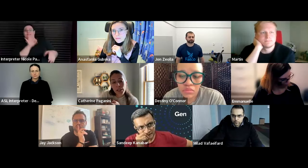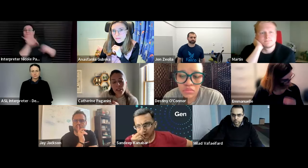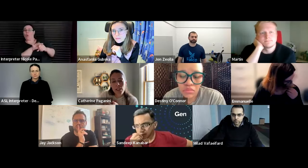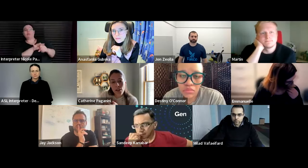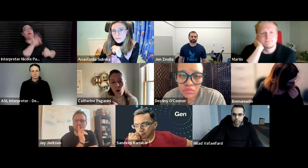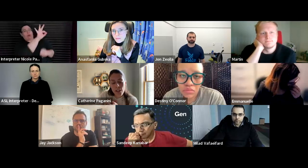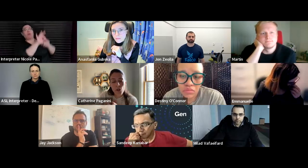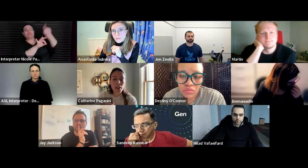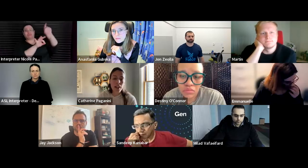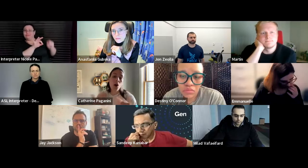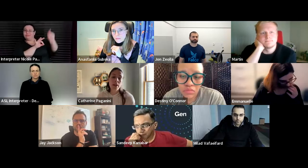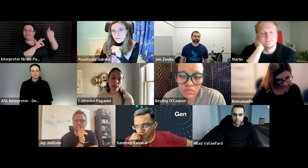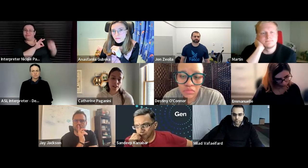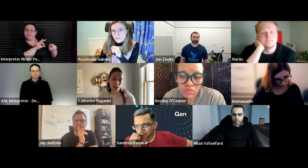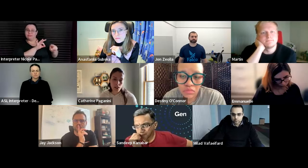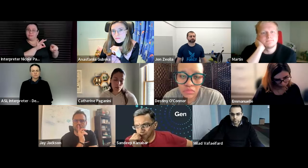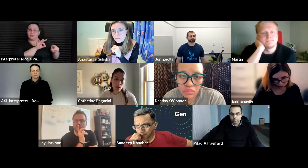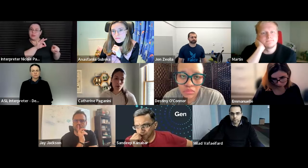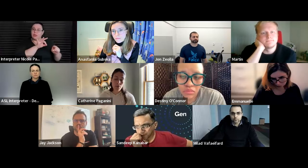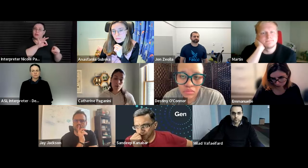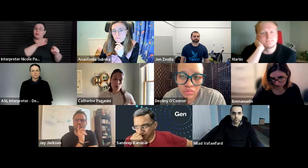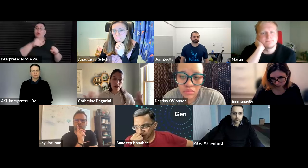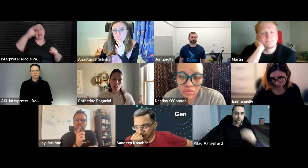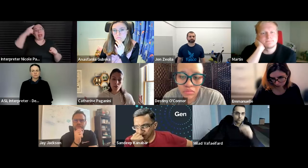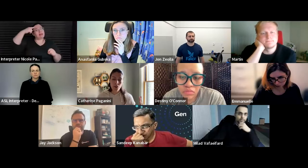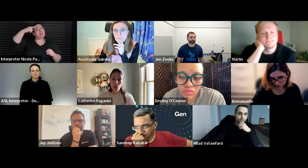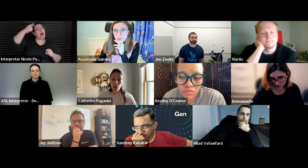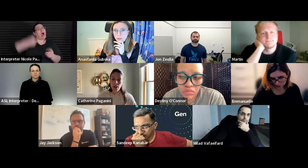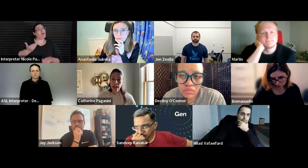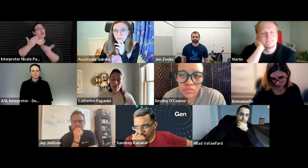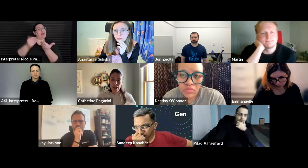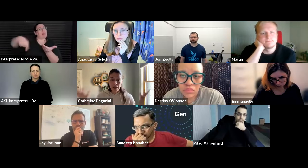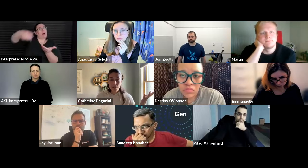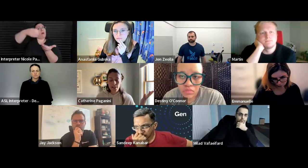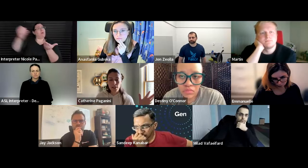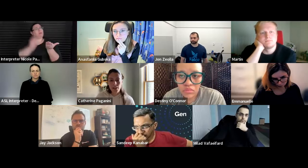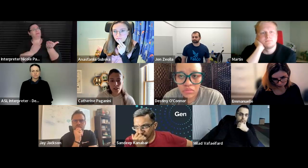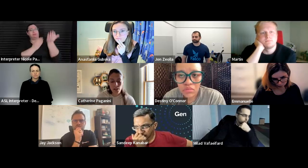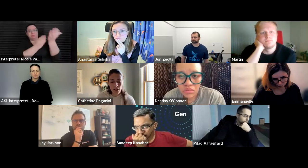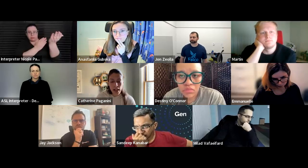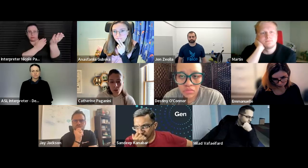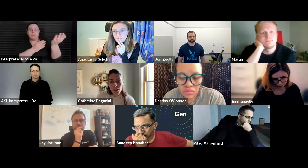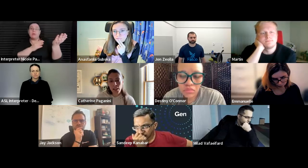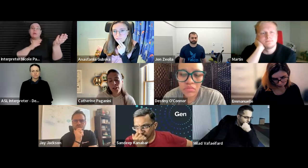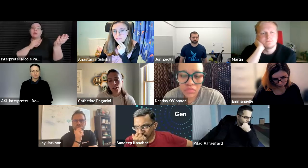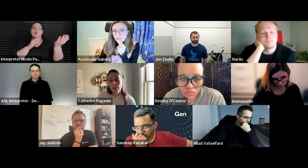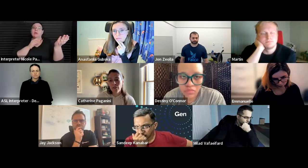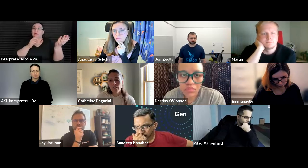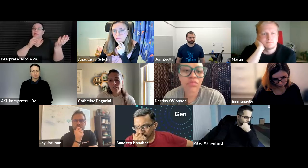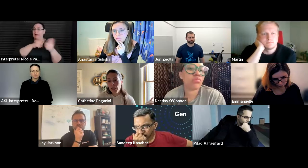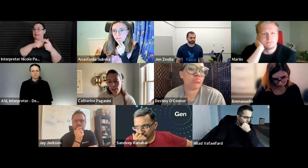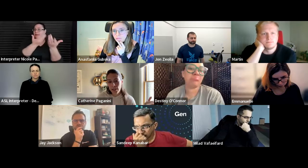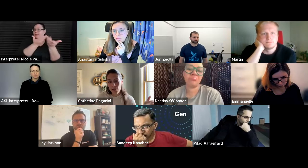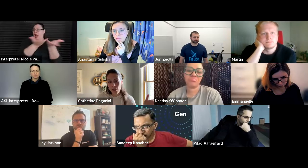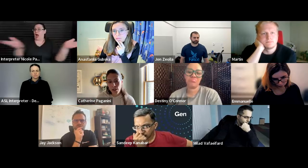people with disabilities and why so you can nominate people and maybe we kind of have have that uh out there